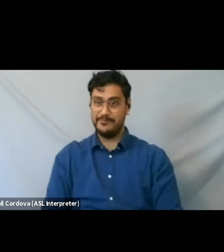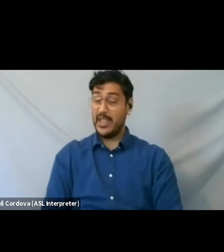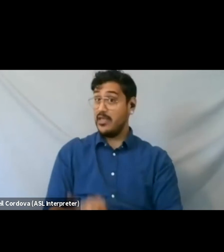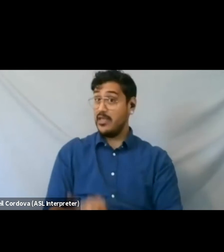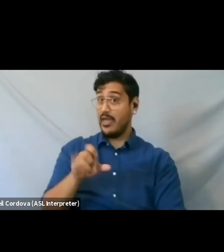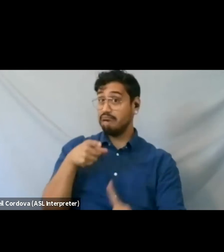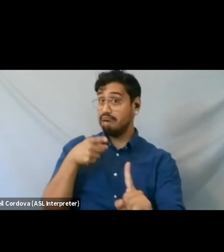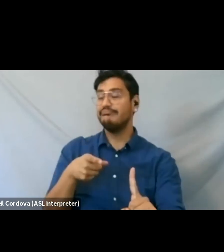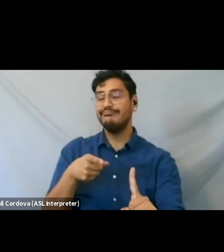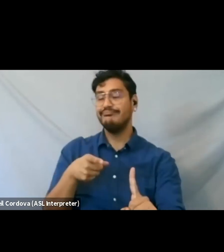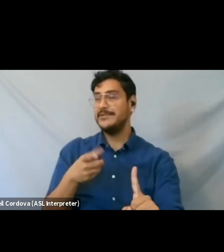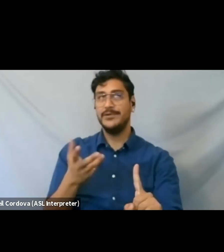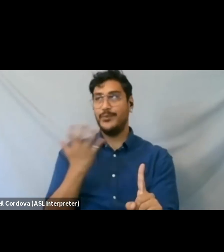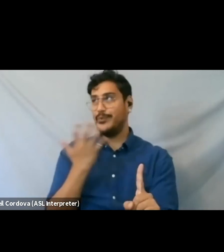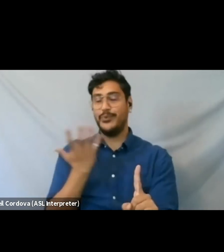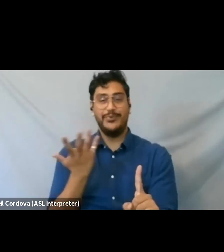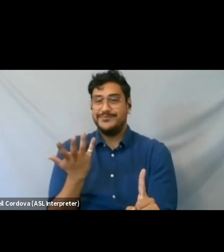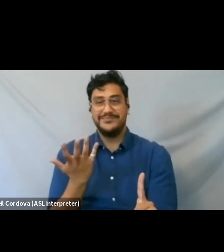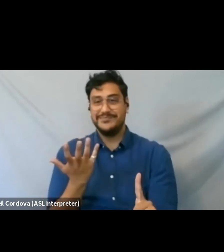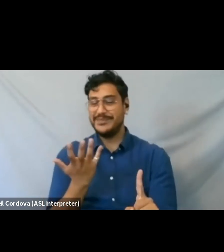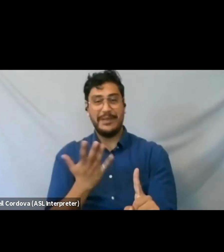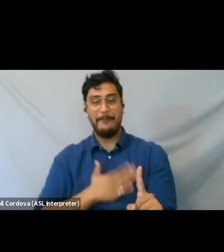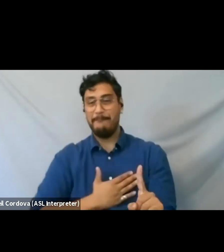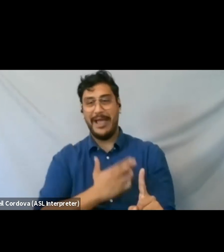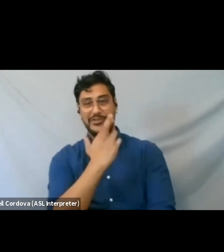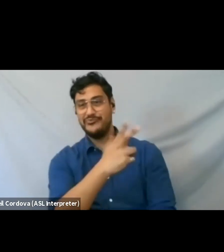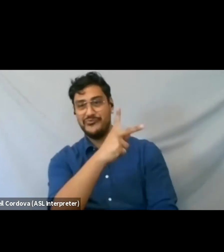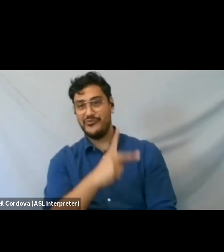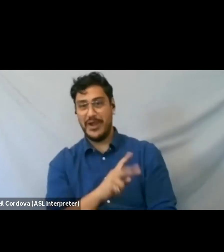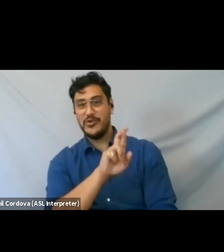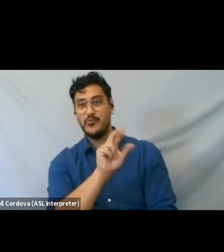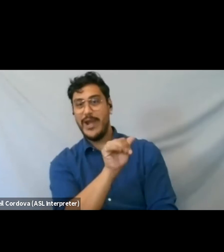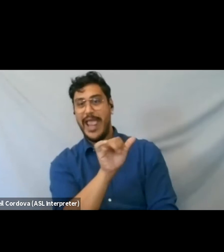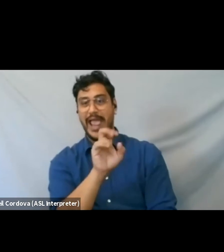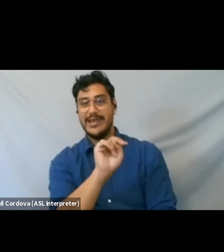can't think of any better recipient than my good friend Rhiannon Giddens.